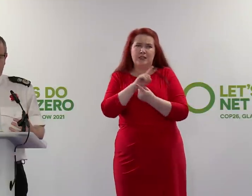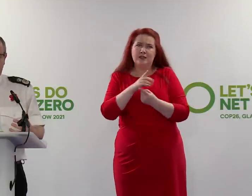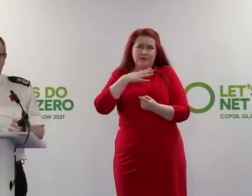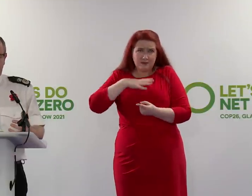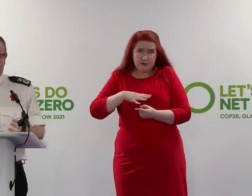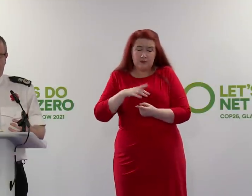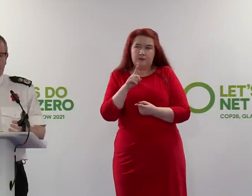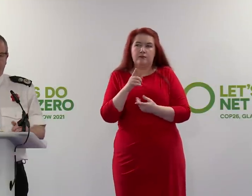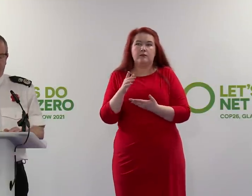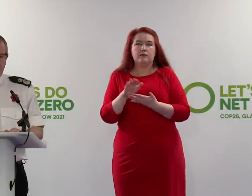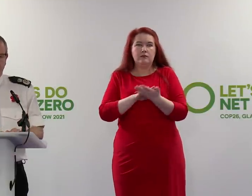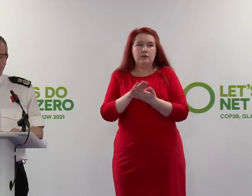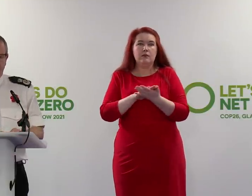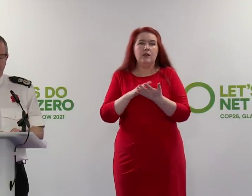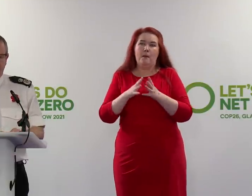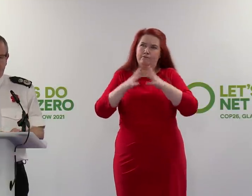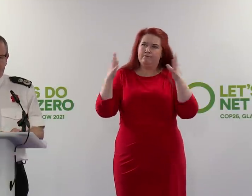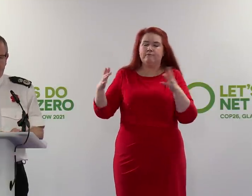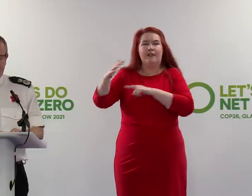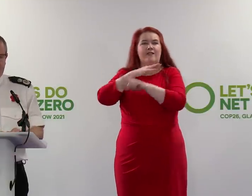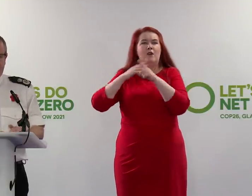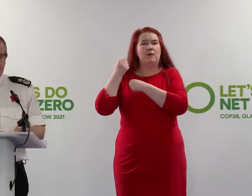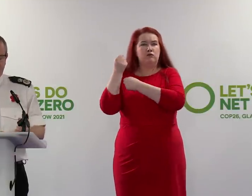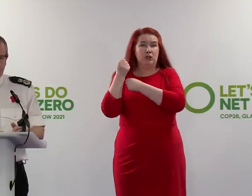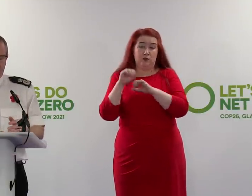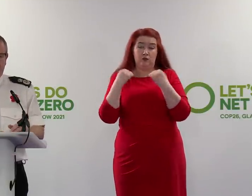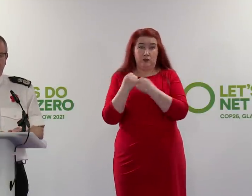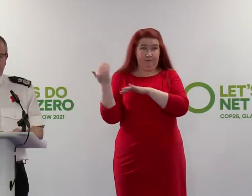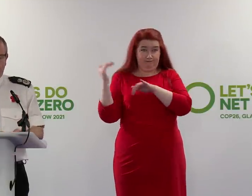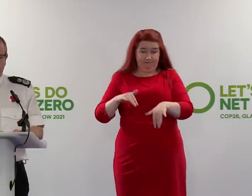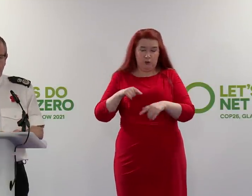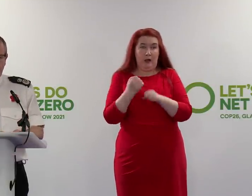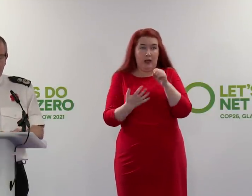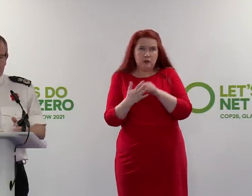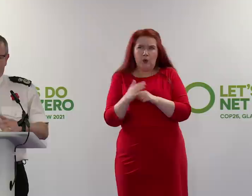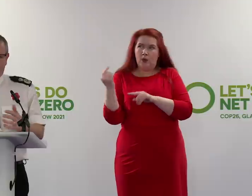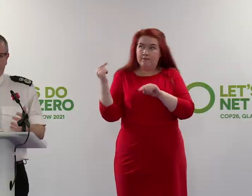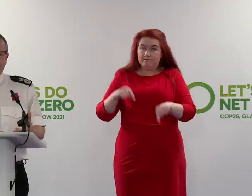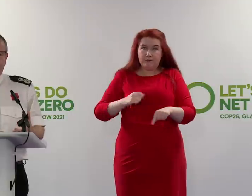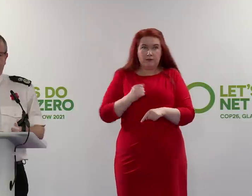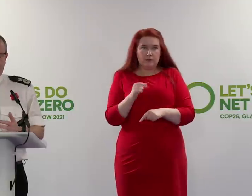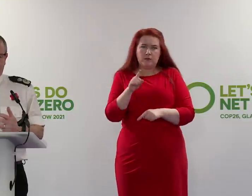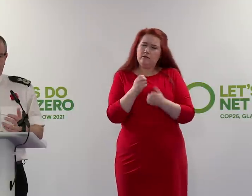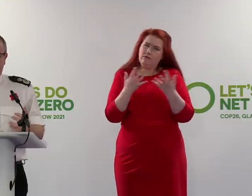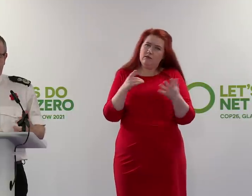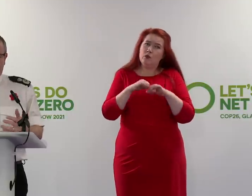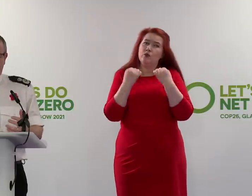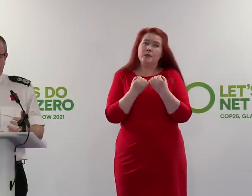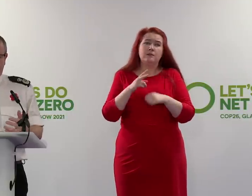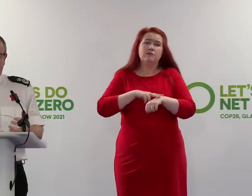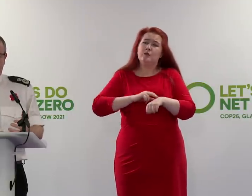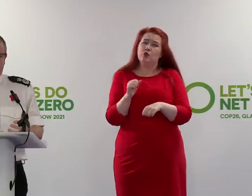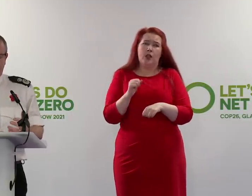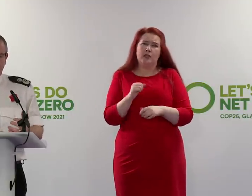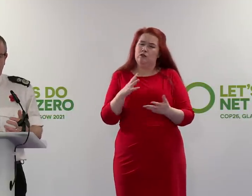large environmental protest groups into the city of Glasgow and into Scotland. But a number of those groups, Police Scotland, have got